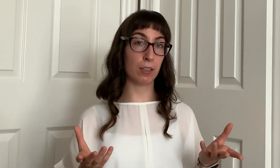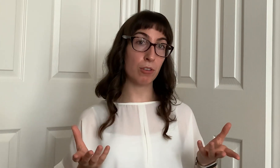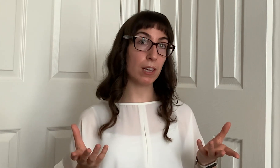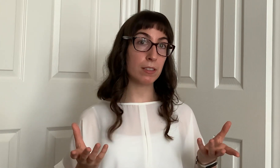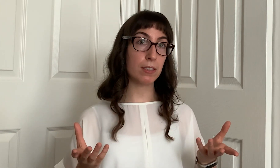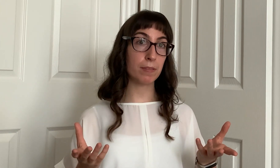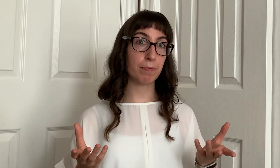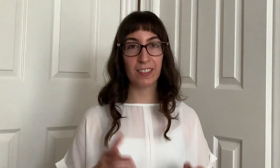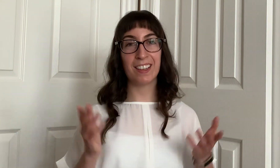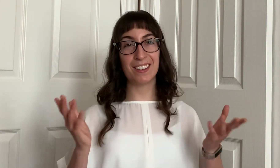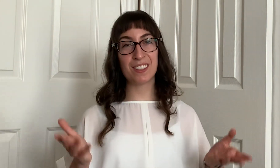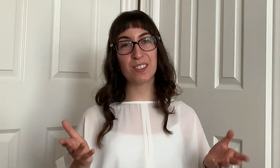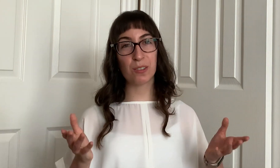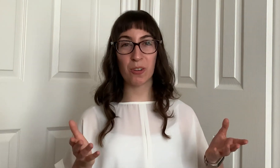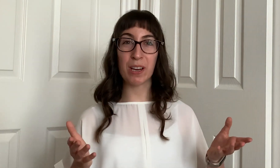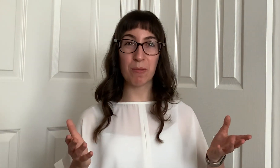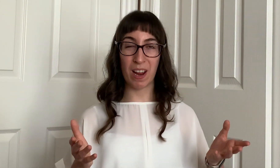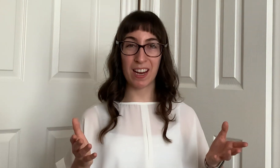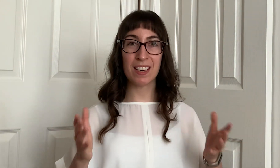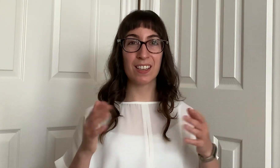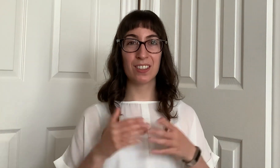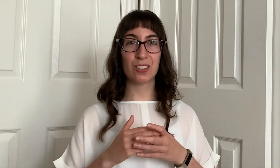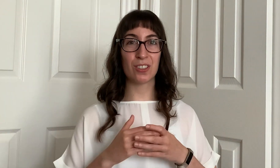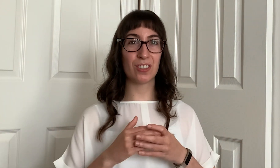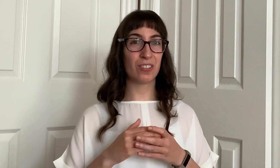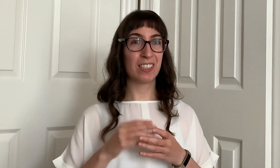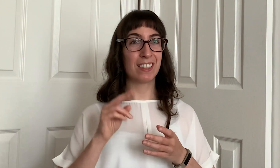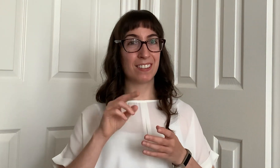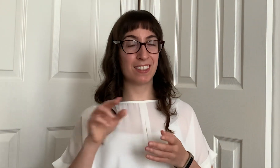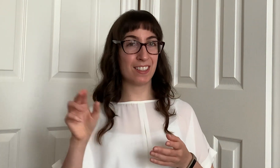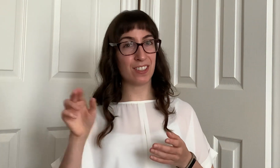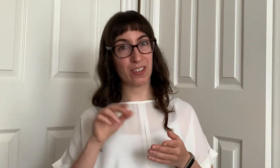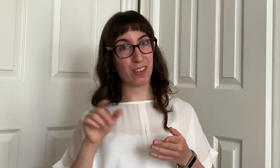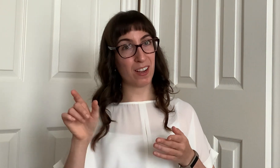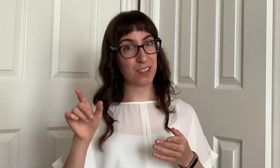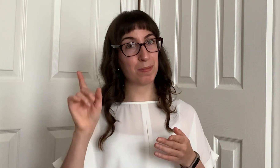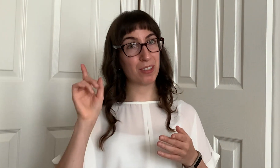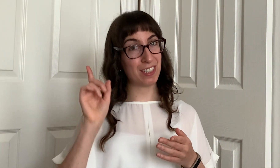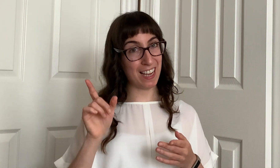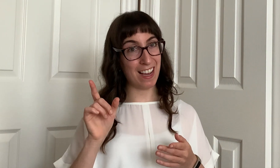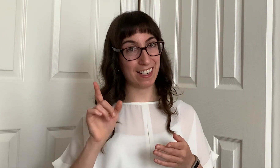being addressed and this is a great way to listen to your customers tactic